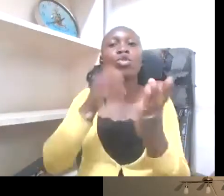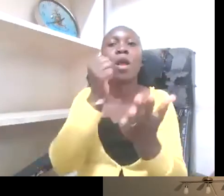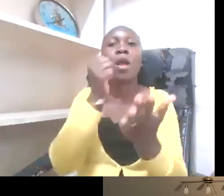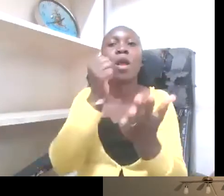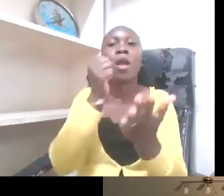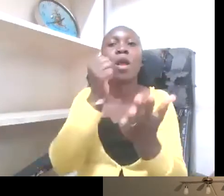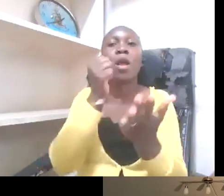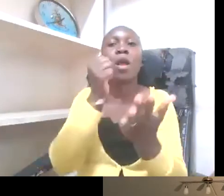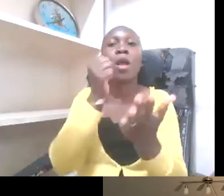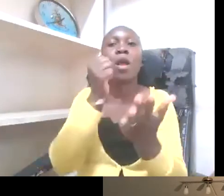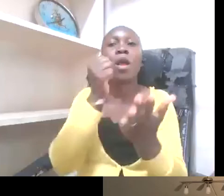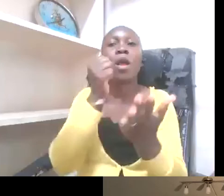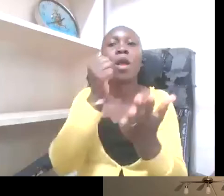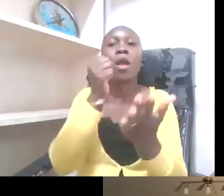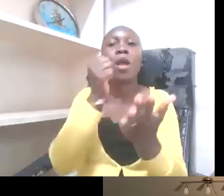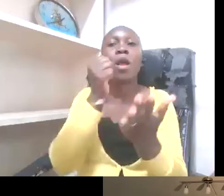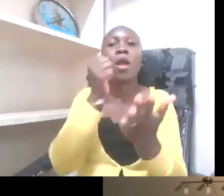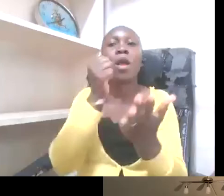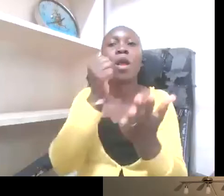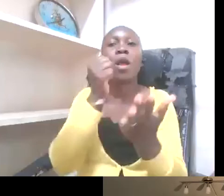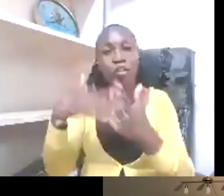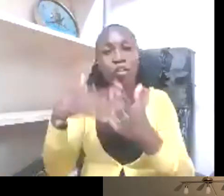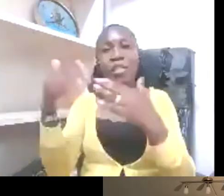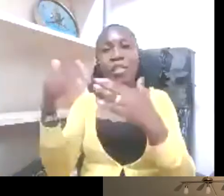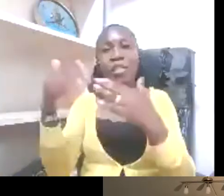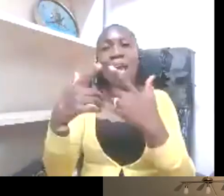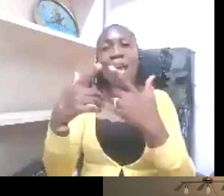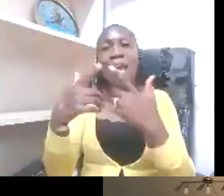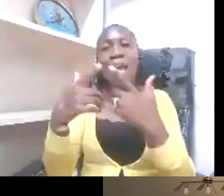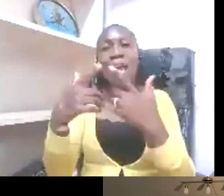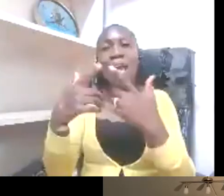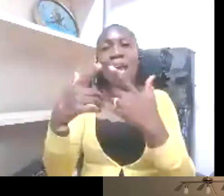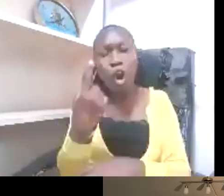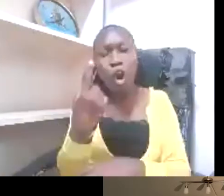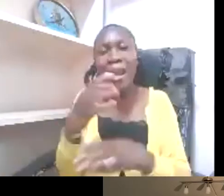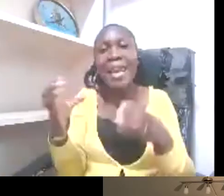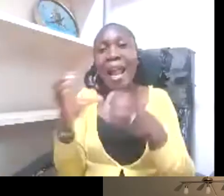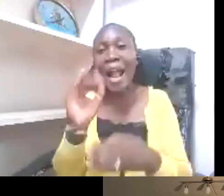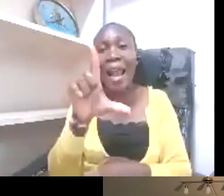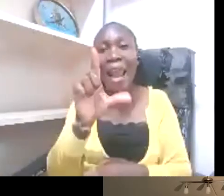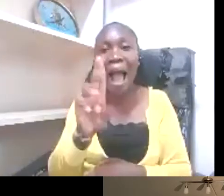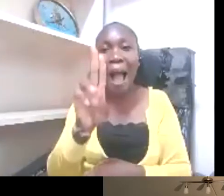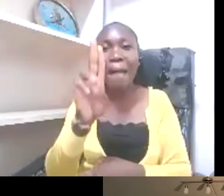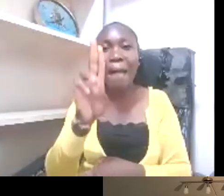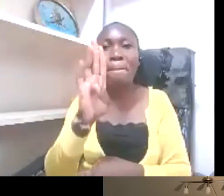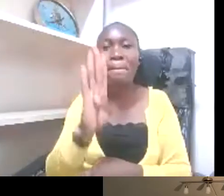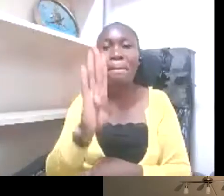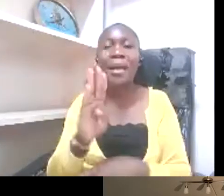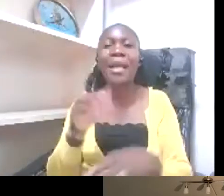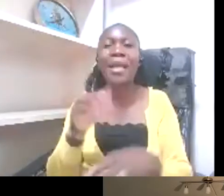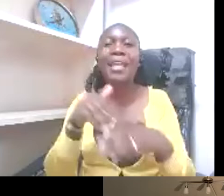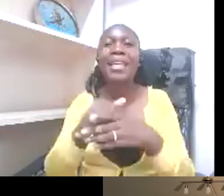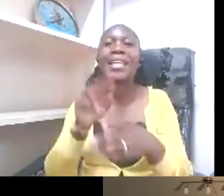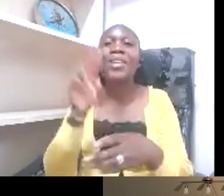the only club in USIU at the time. I hope it's still not the only one now that actually